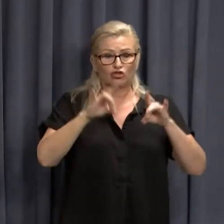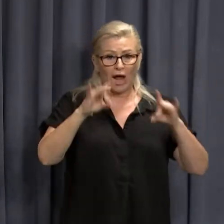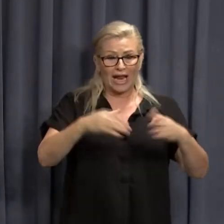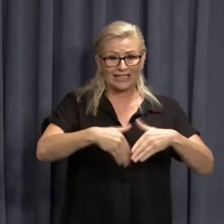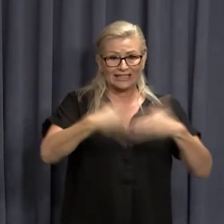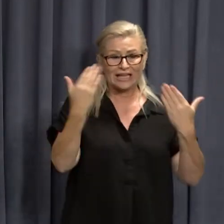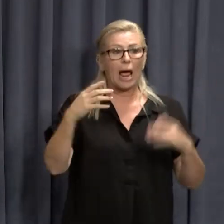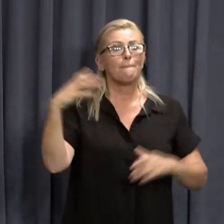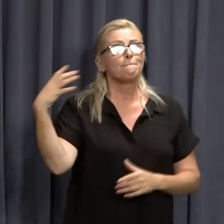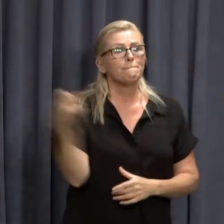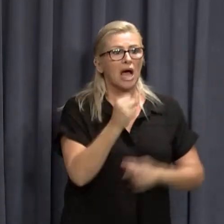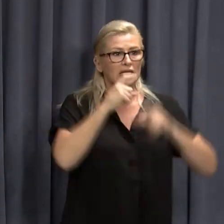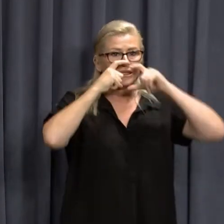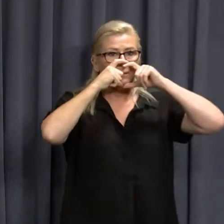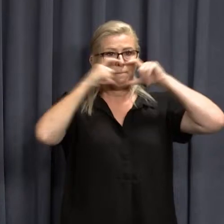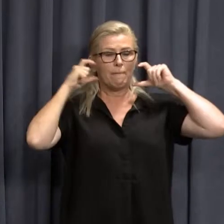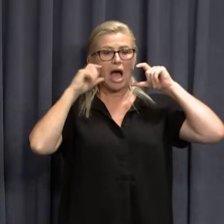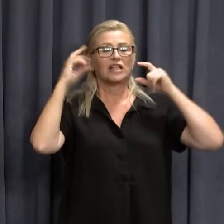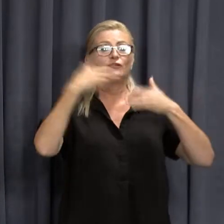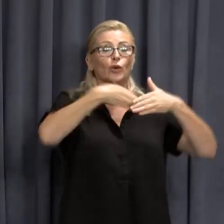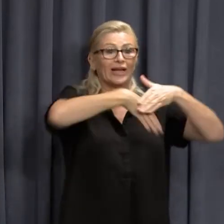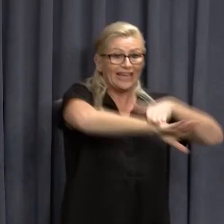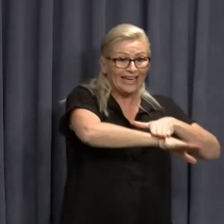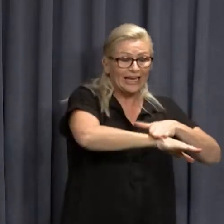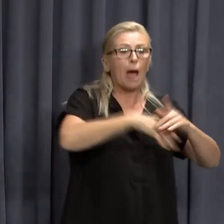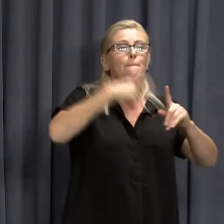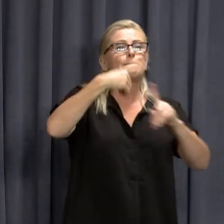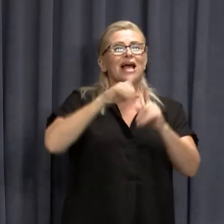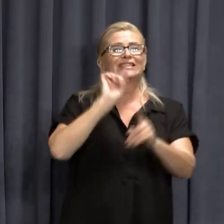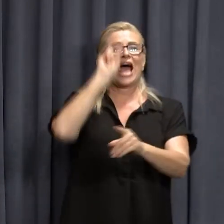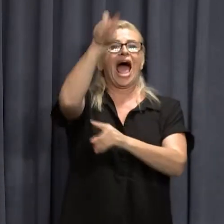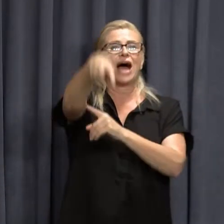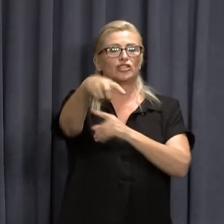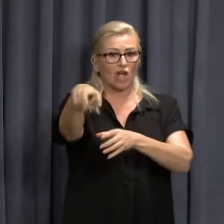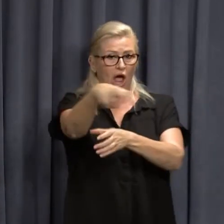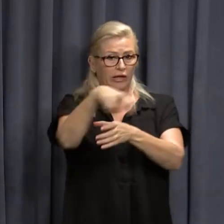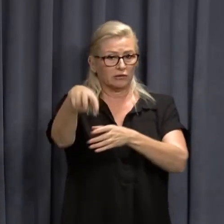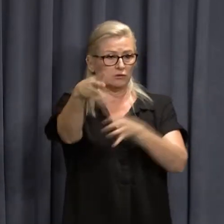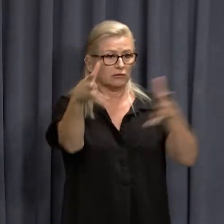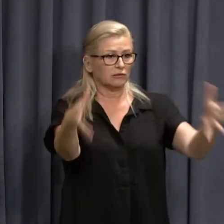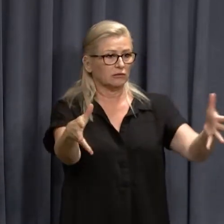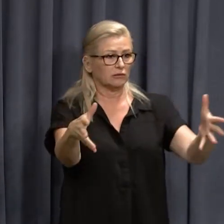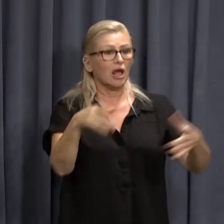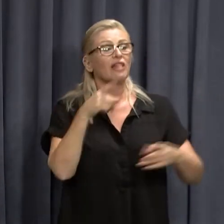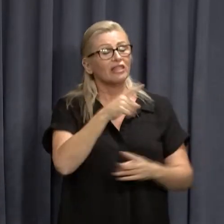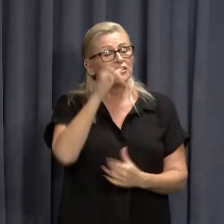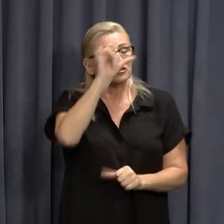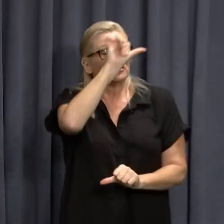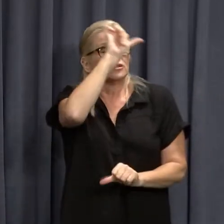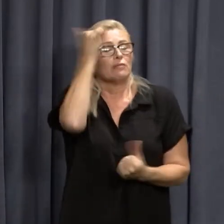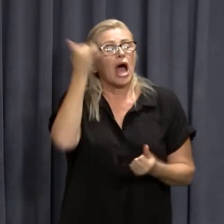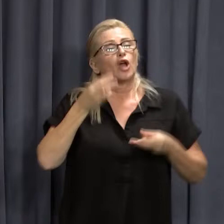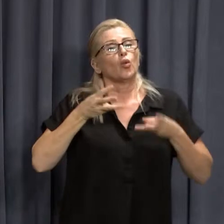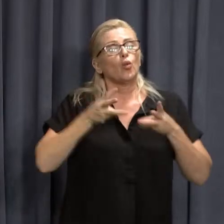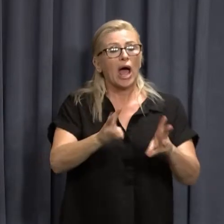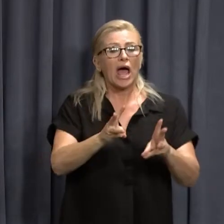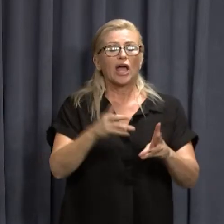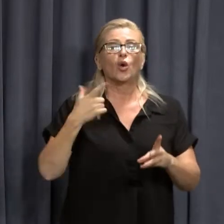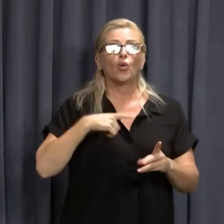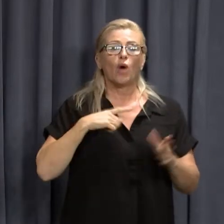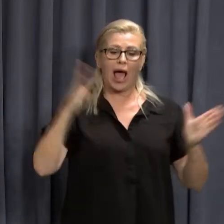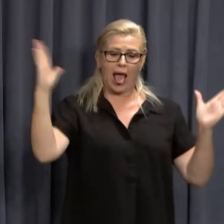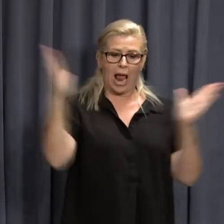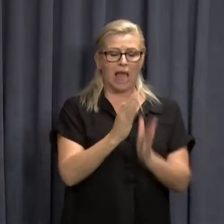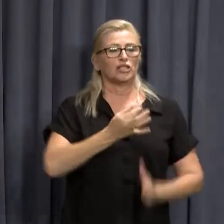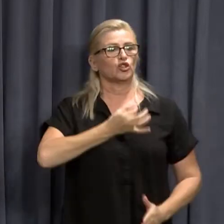wearing will be required for both indoors and outdoors. This is a safe and smart precaution to help minimise the